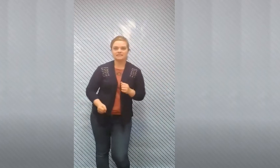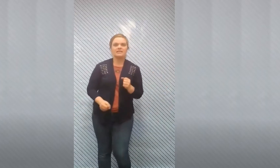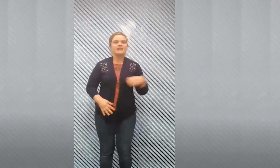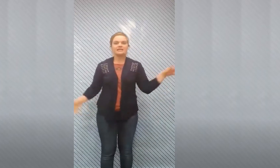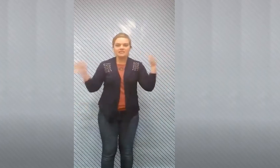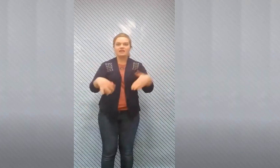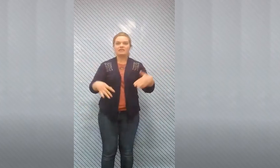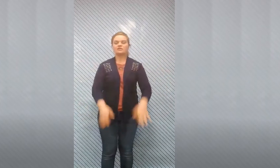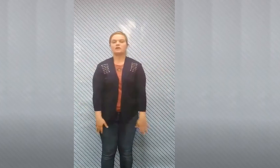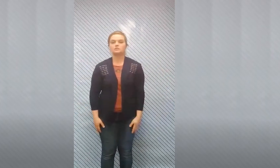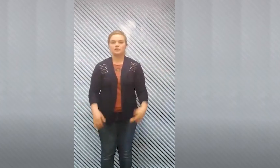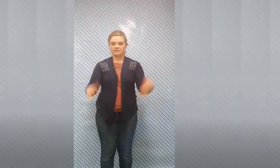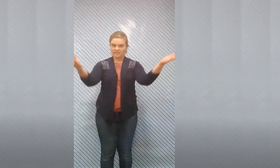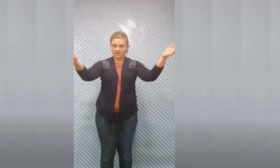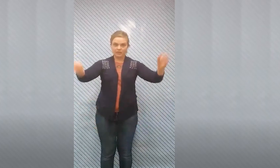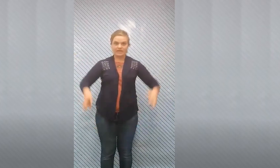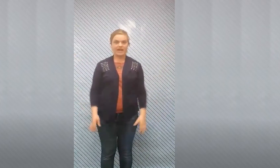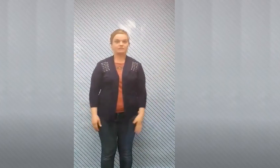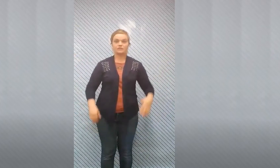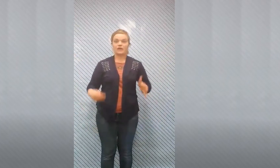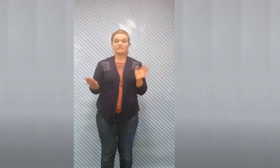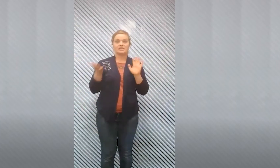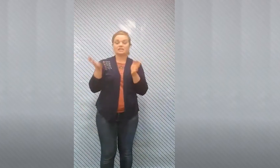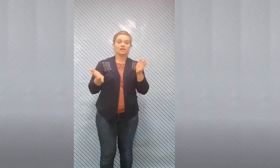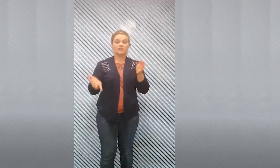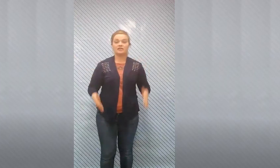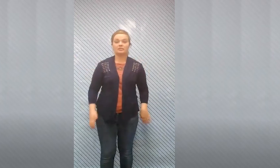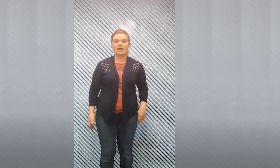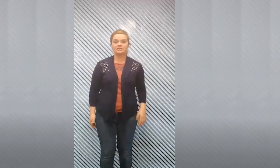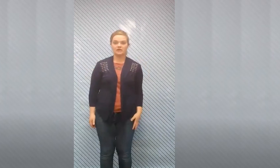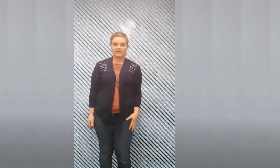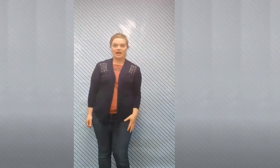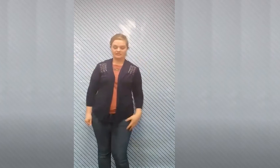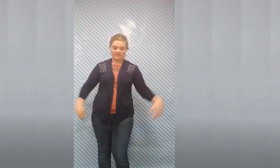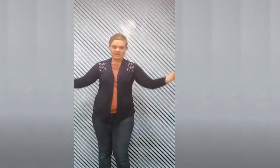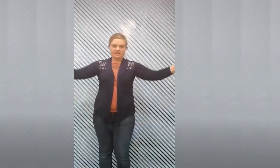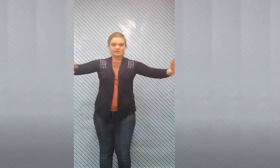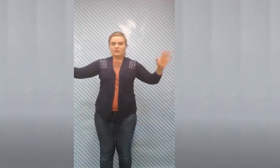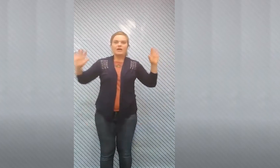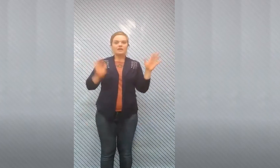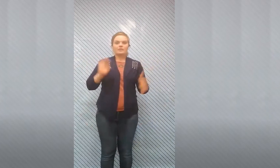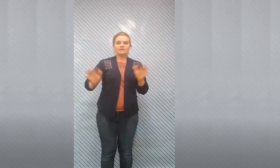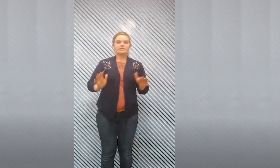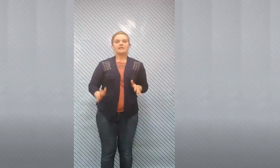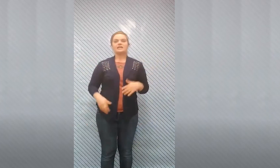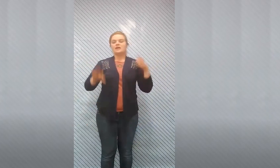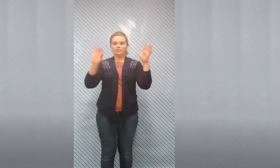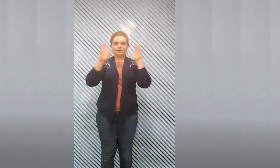and diving into god's word and seeing what he has for us to learn and apply to our lives so i'm pretty excited hope you're